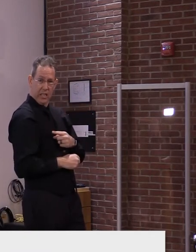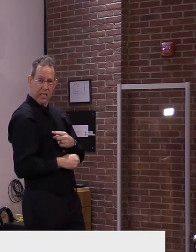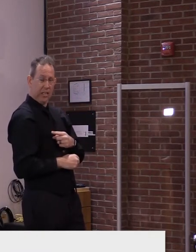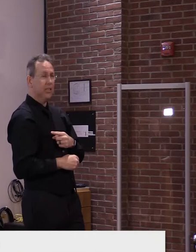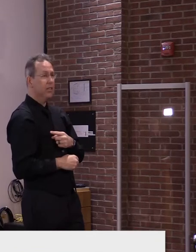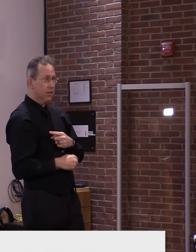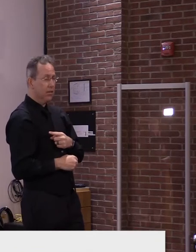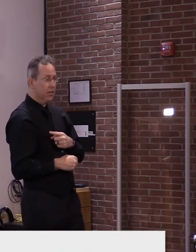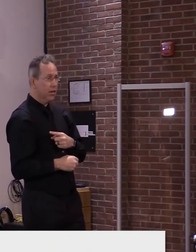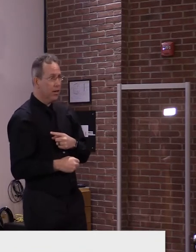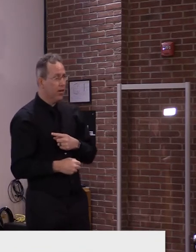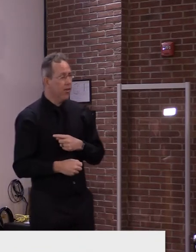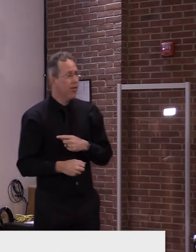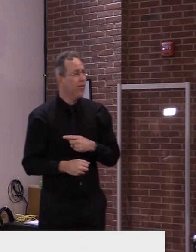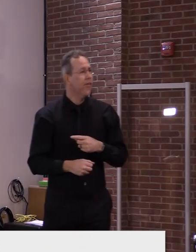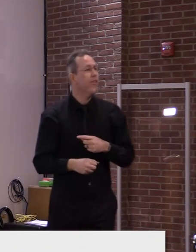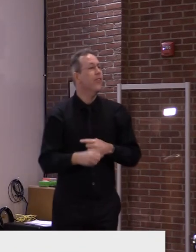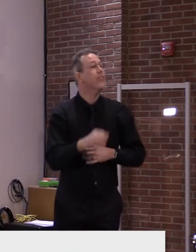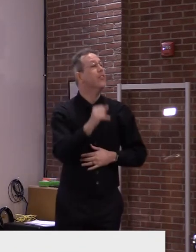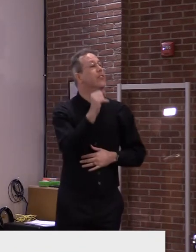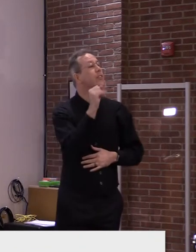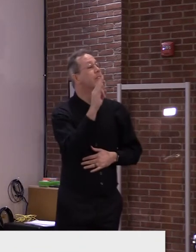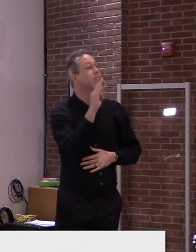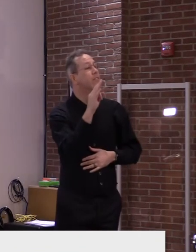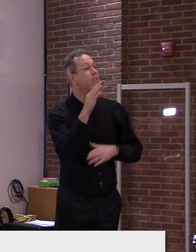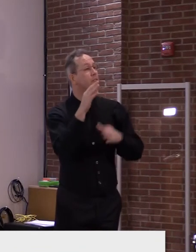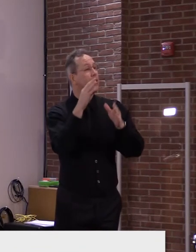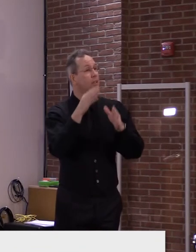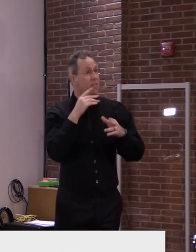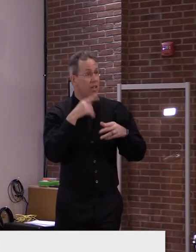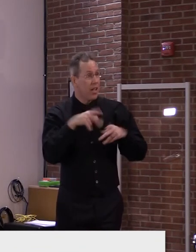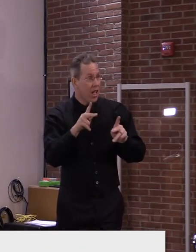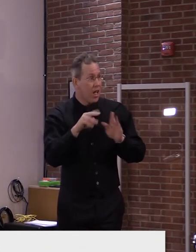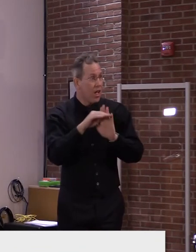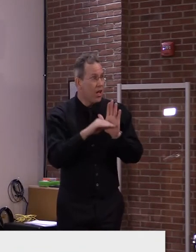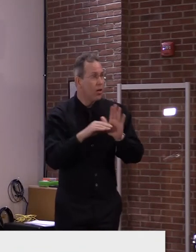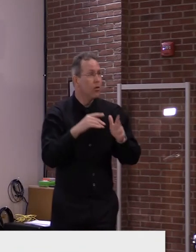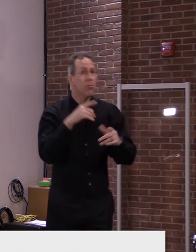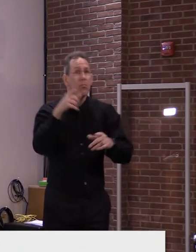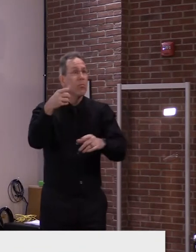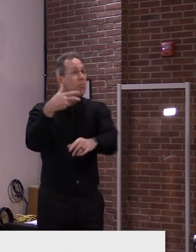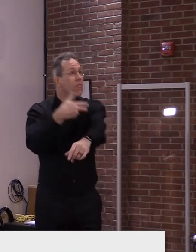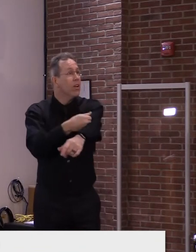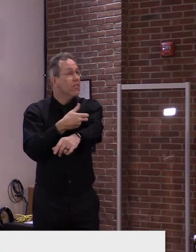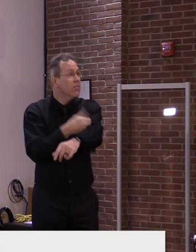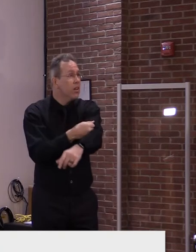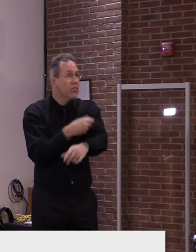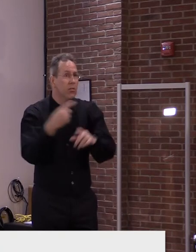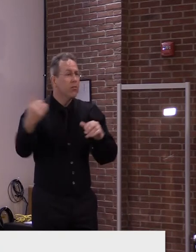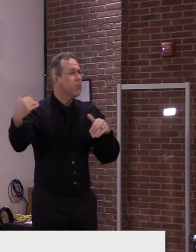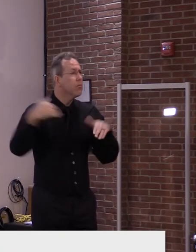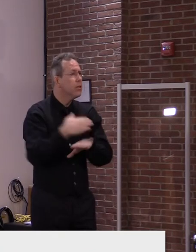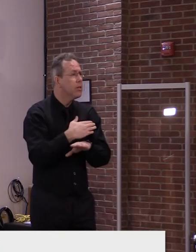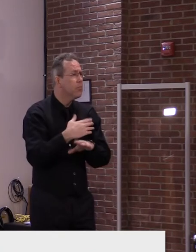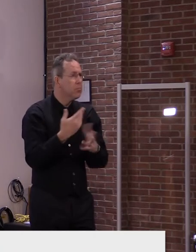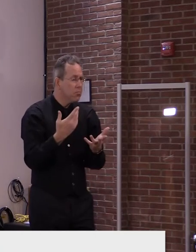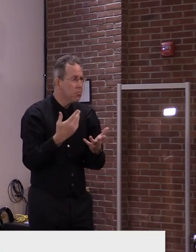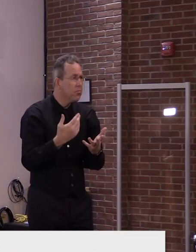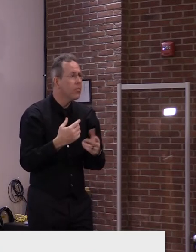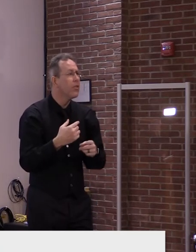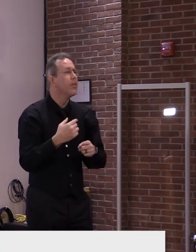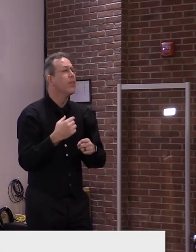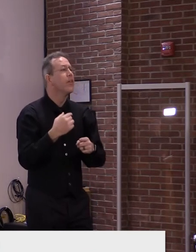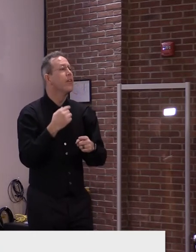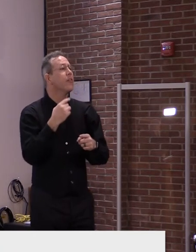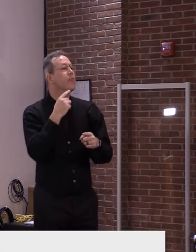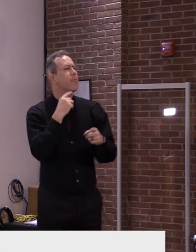Pat, if the facility allows it, you don't have to be vaccinated to come into the facility. I think, uh, Calvin asked a similar question